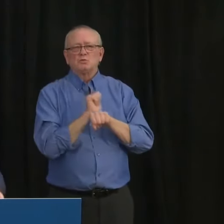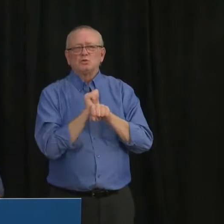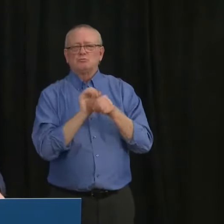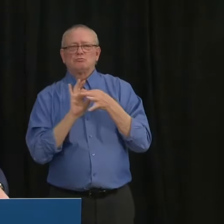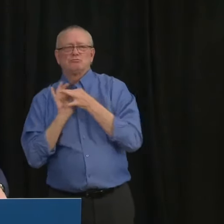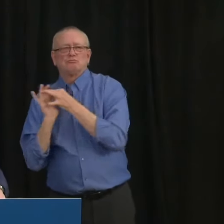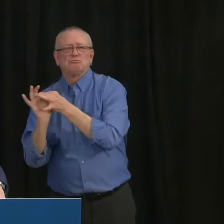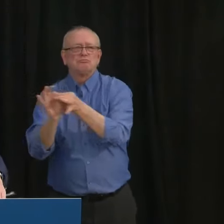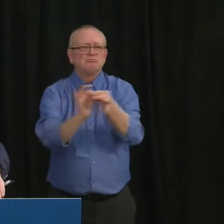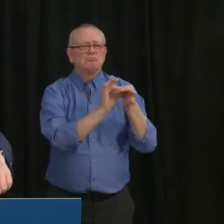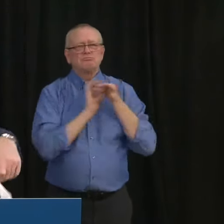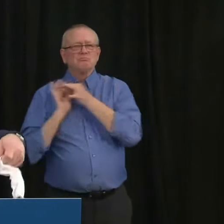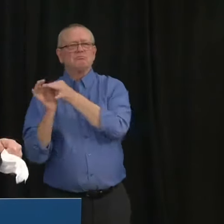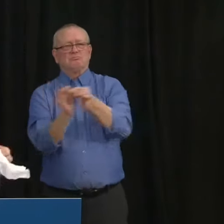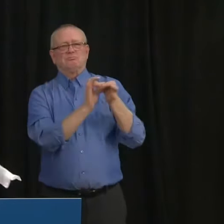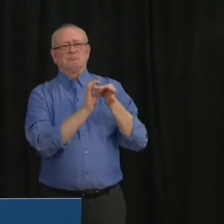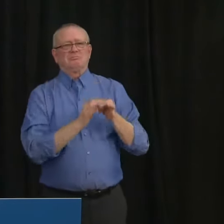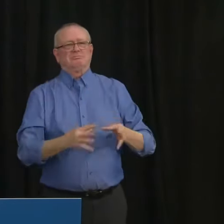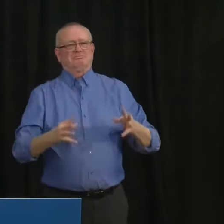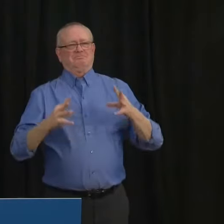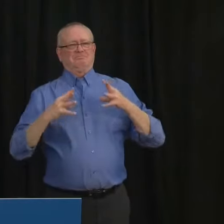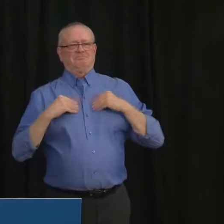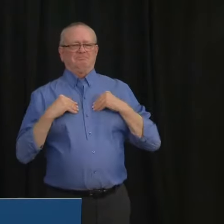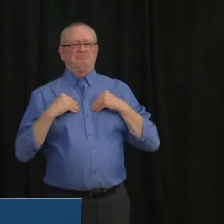and with that I will invite Minister Chandra to the podium.